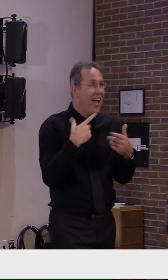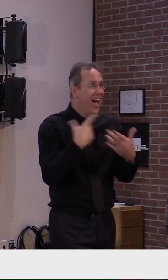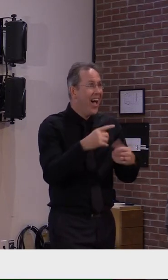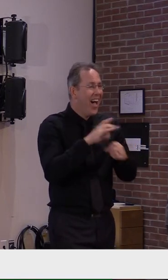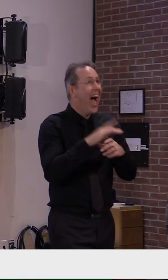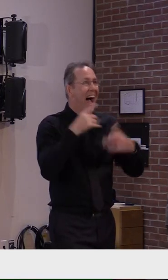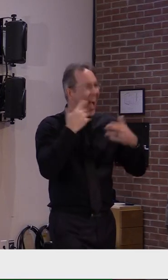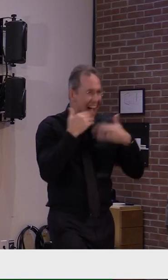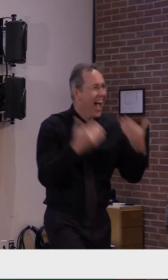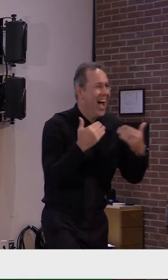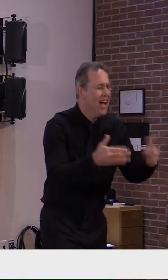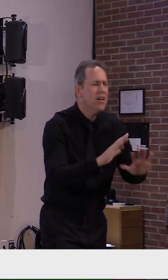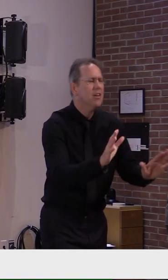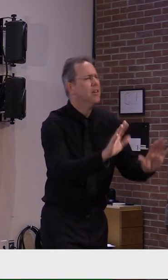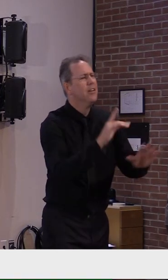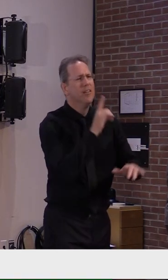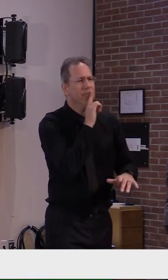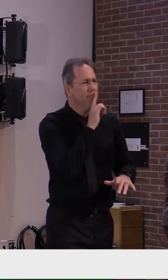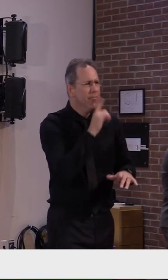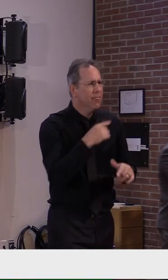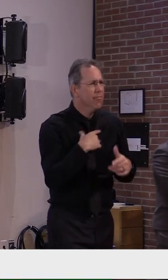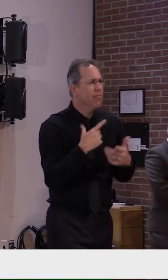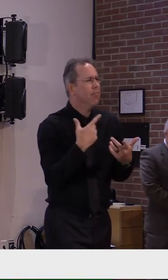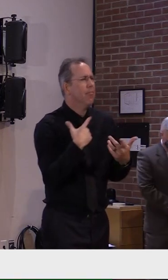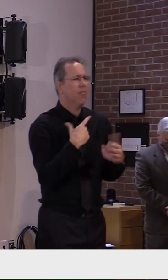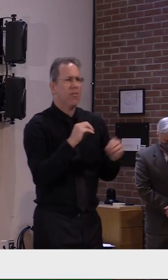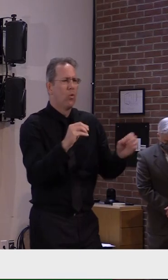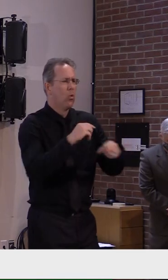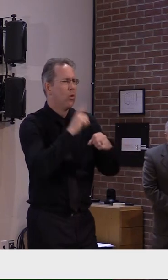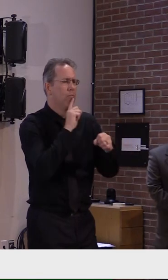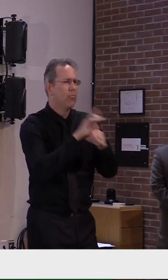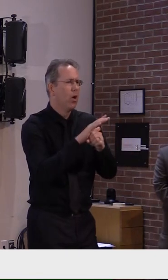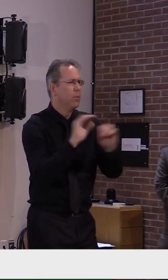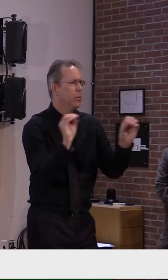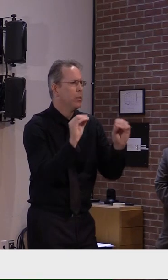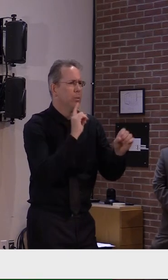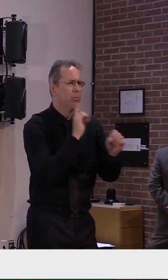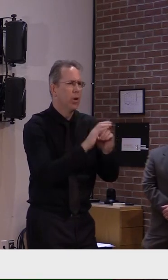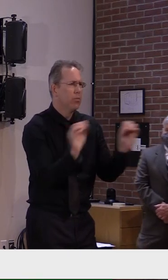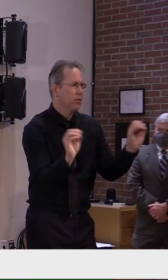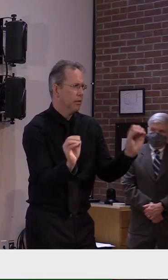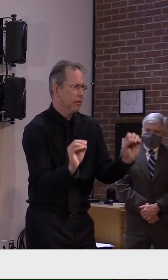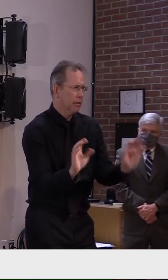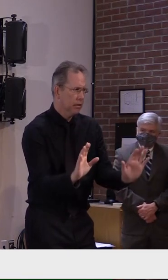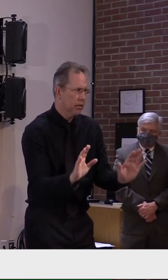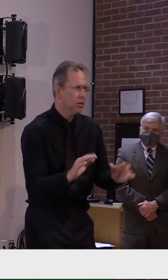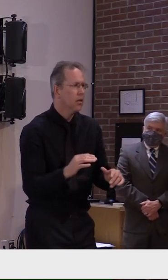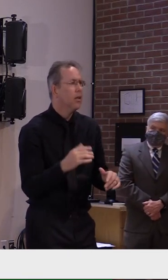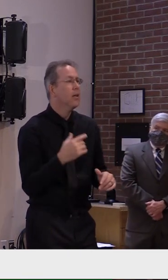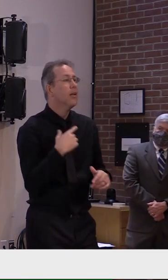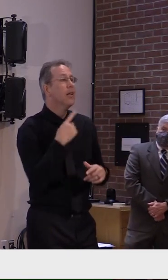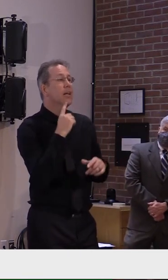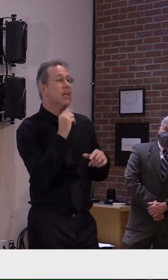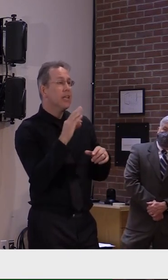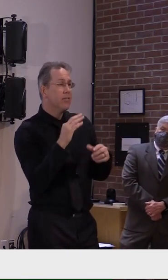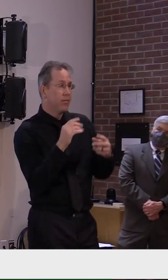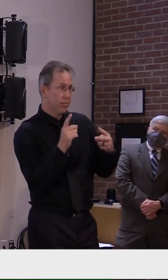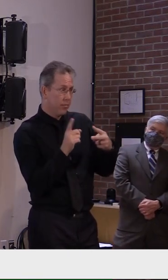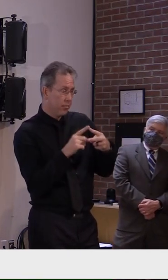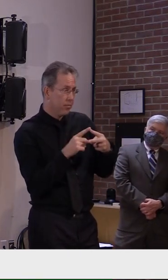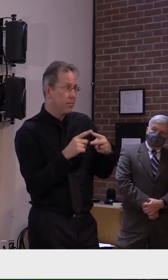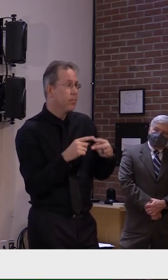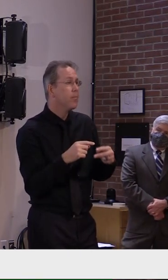over promise that by any means, but I will say we do anticipate if the Pfizer vaccine, uh,